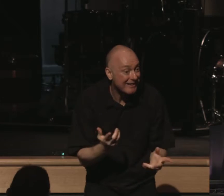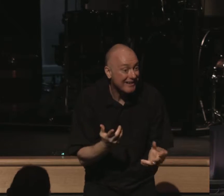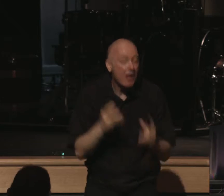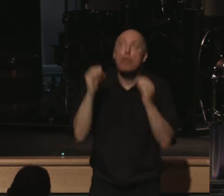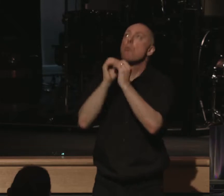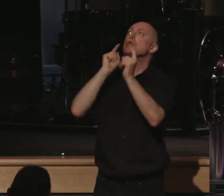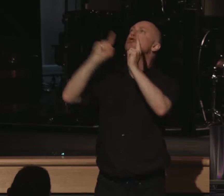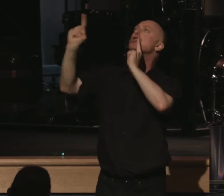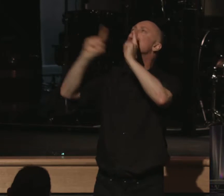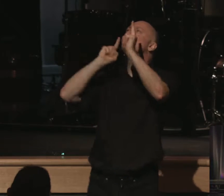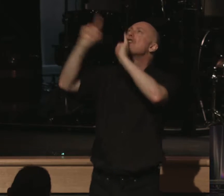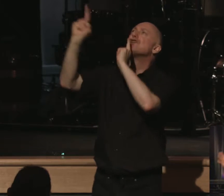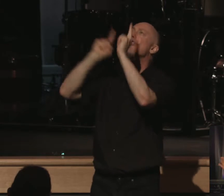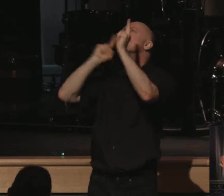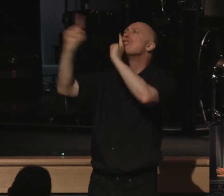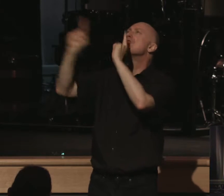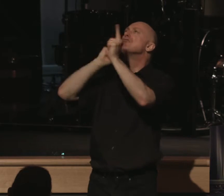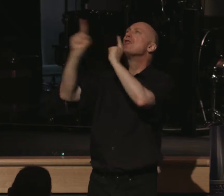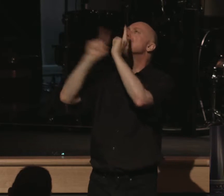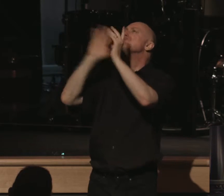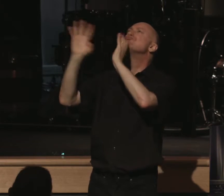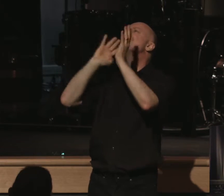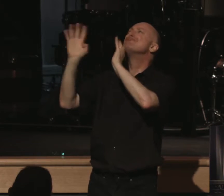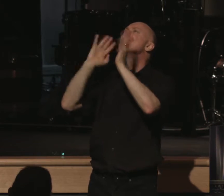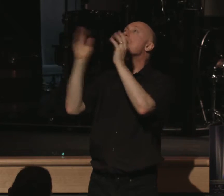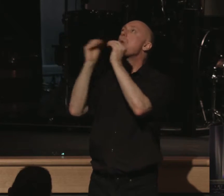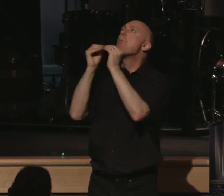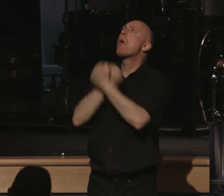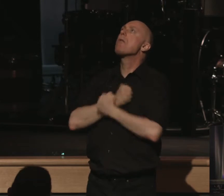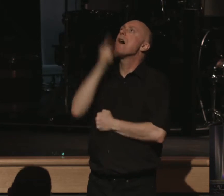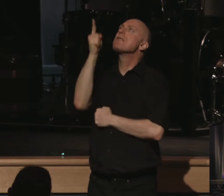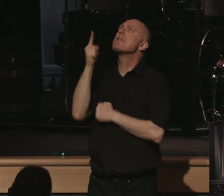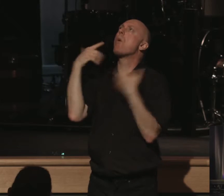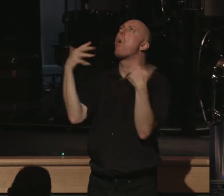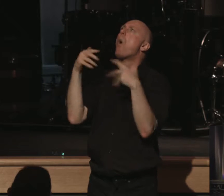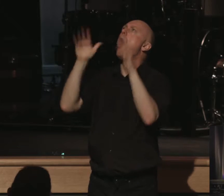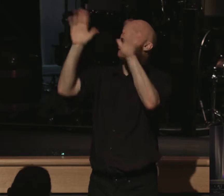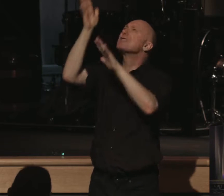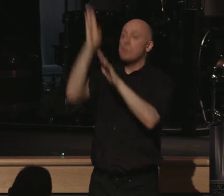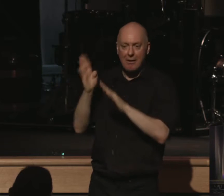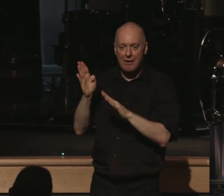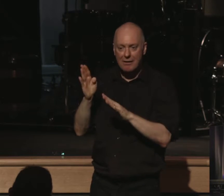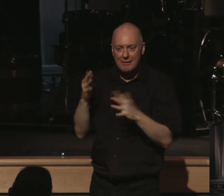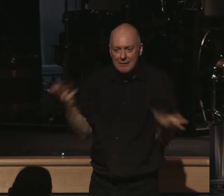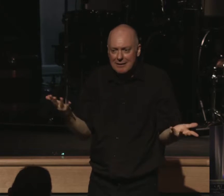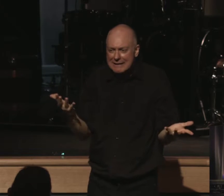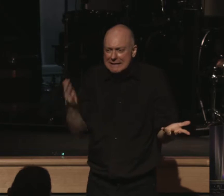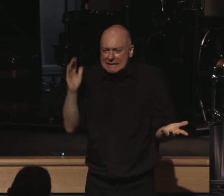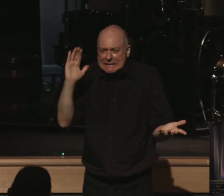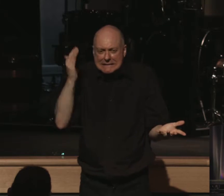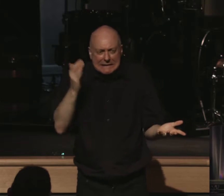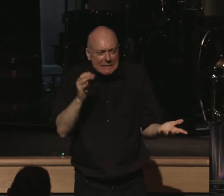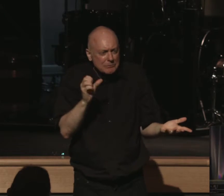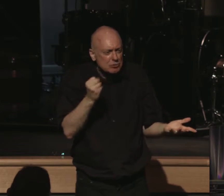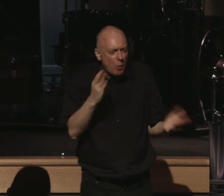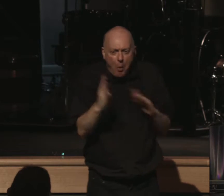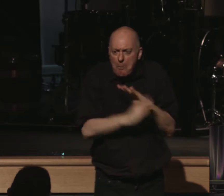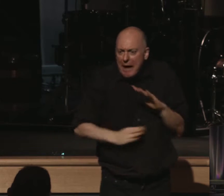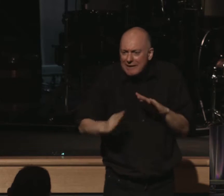you talk to this great and awesome God, the more you will love this great and awesome God. Boy, that seems so basic, doesn't